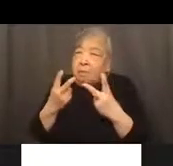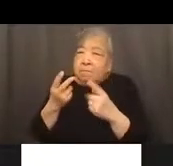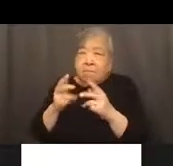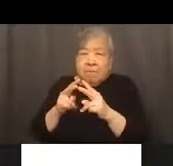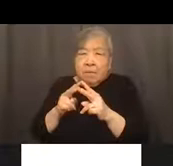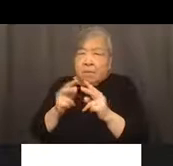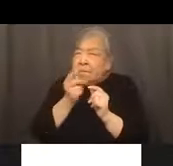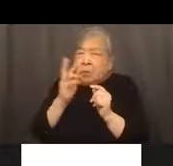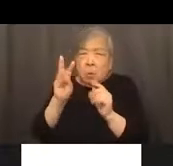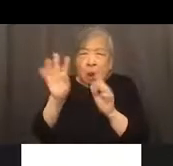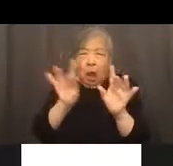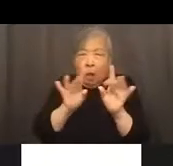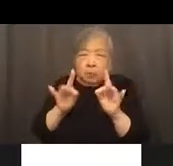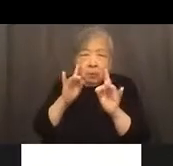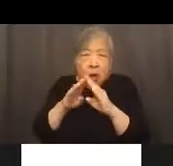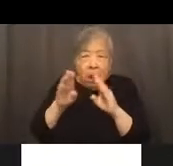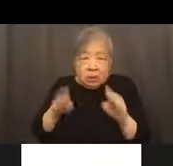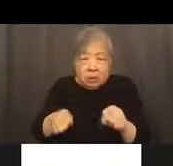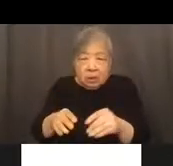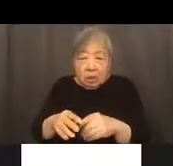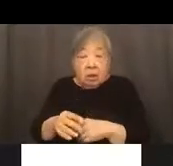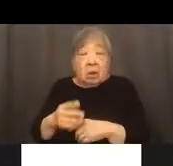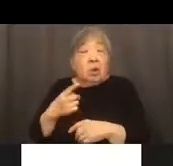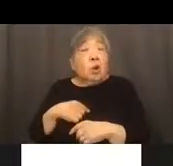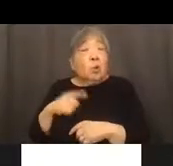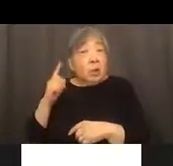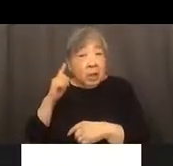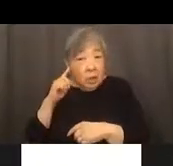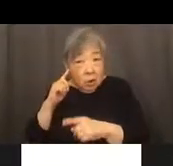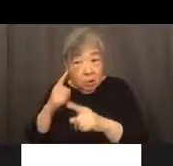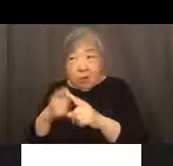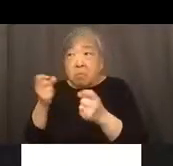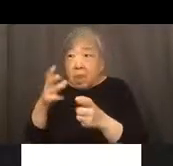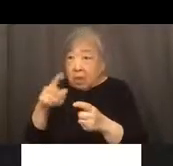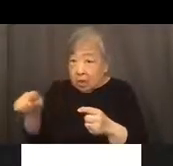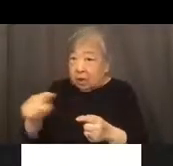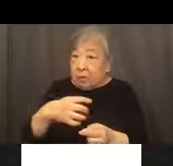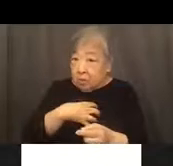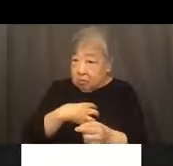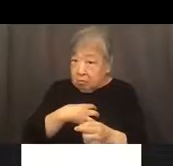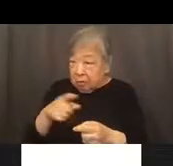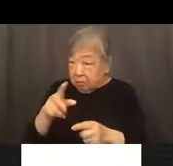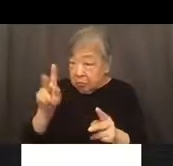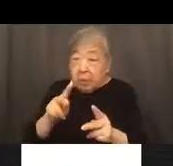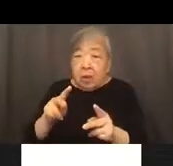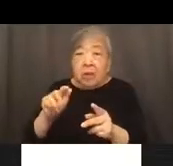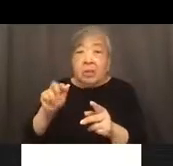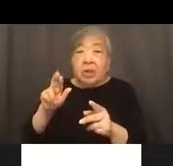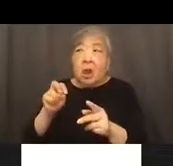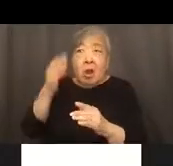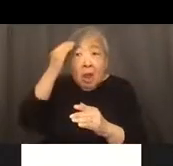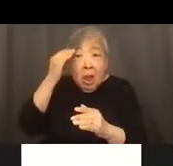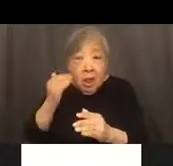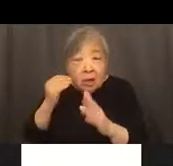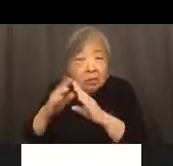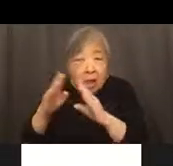What we hear again and again from many grief persons, they are, you know, head of households that really feel